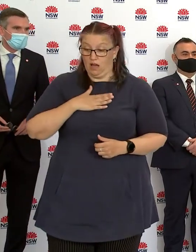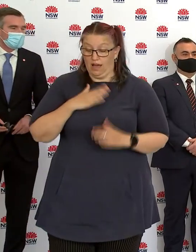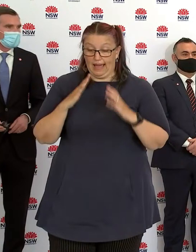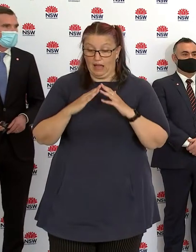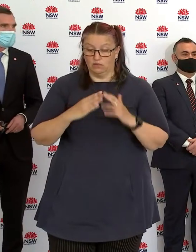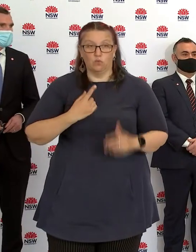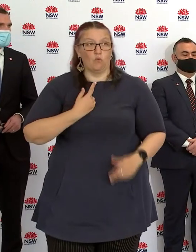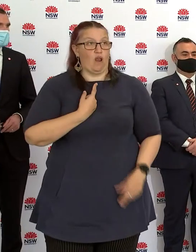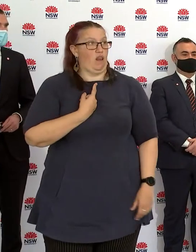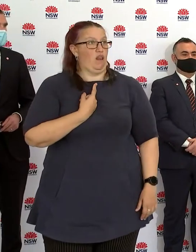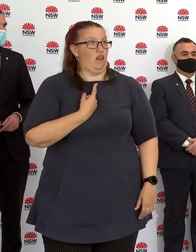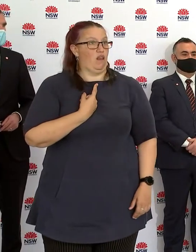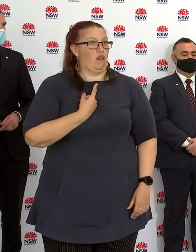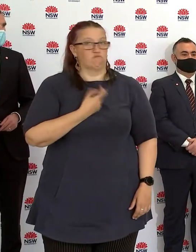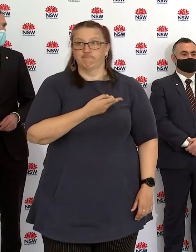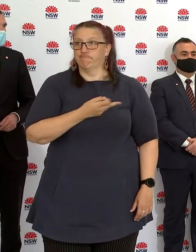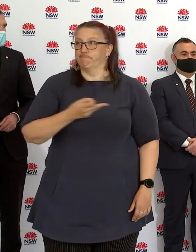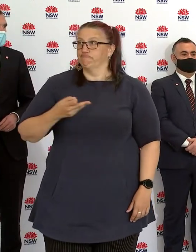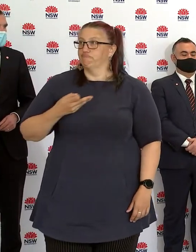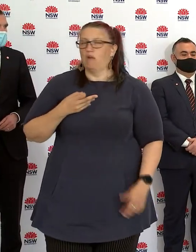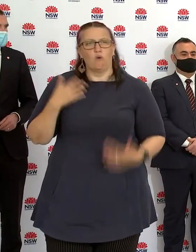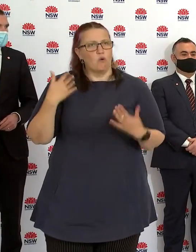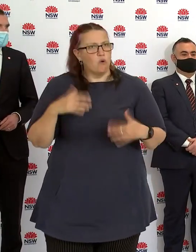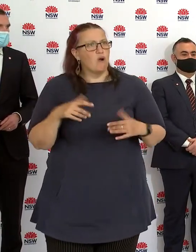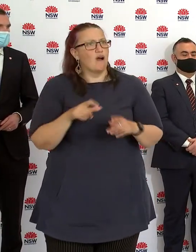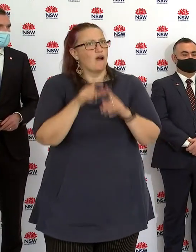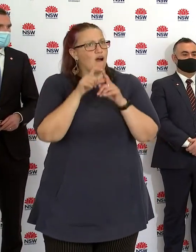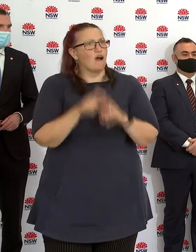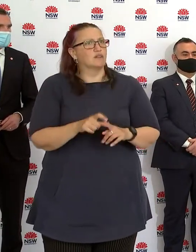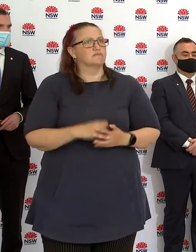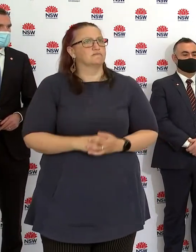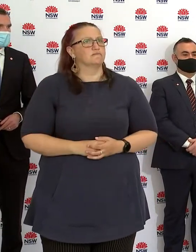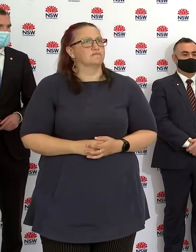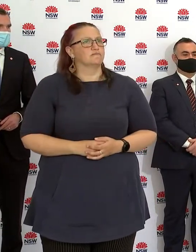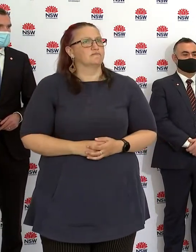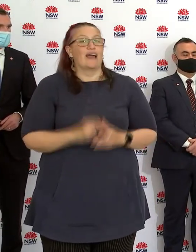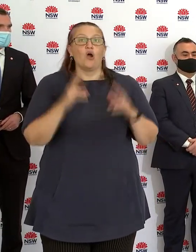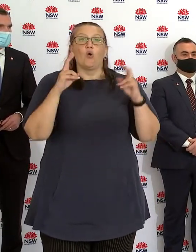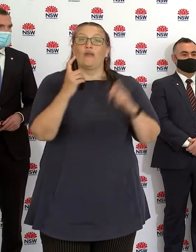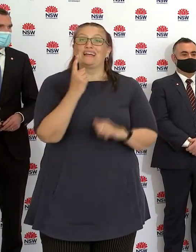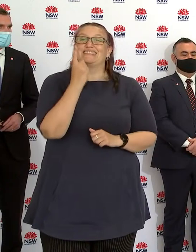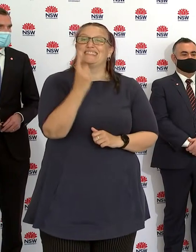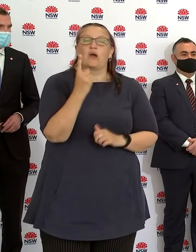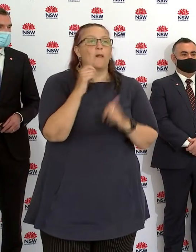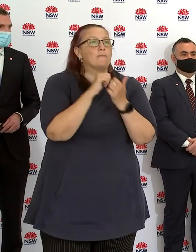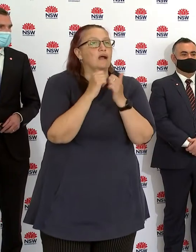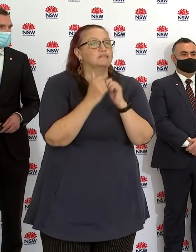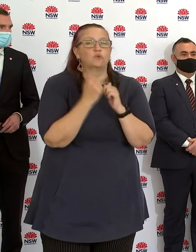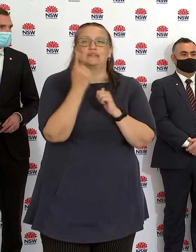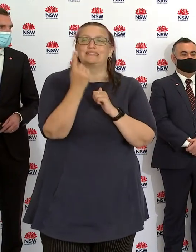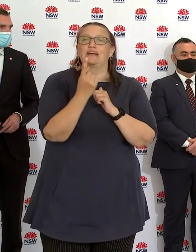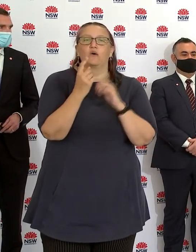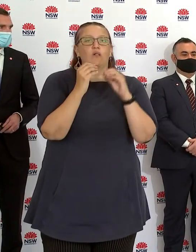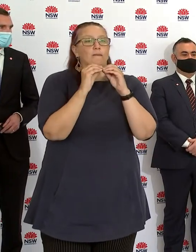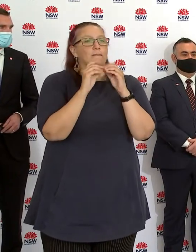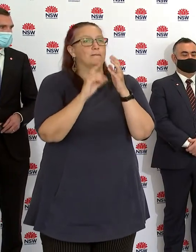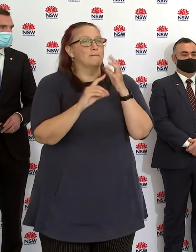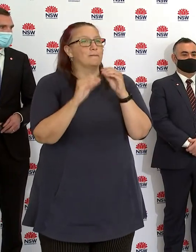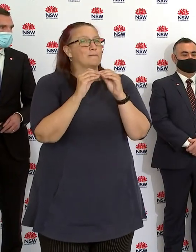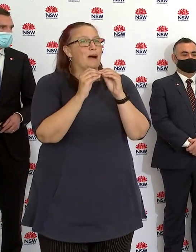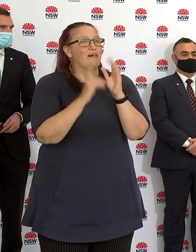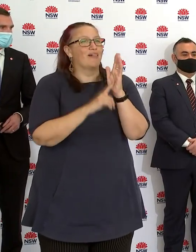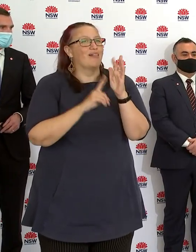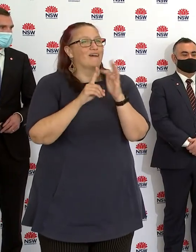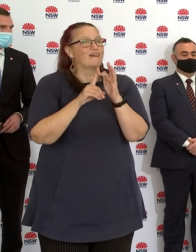So in relation to the singles buddy system, or the singles bubble, whatever people would like to call that, if you have been or are living by